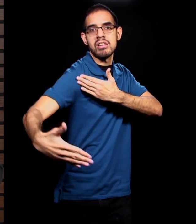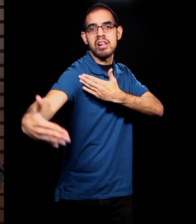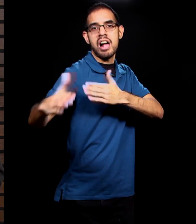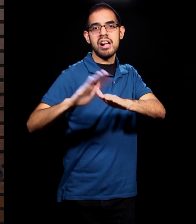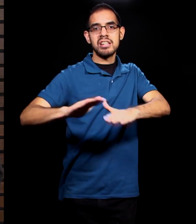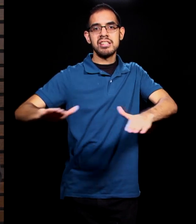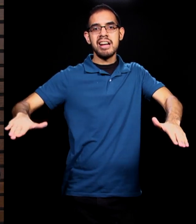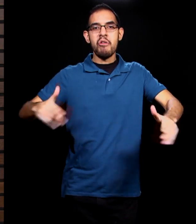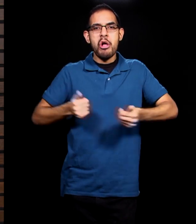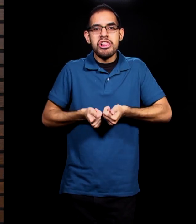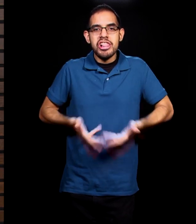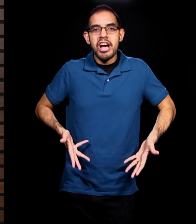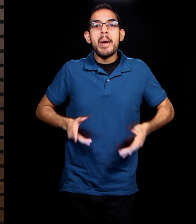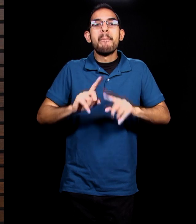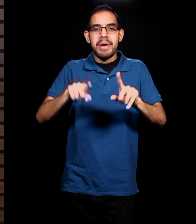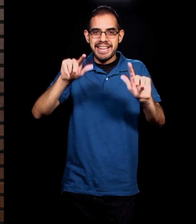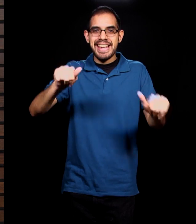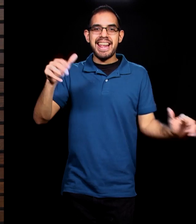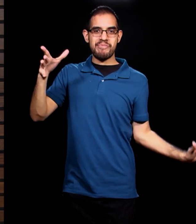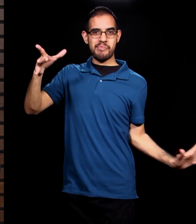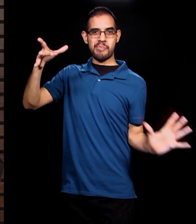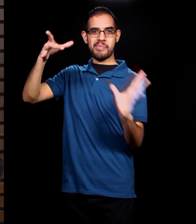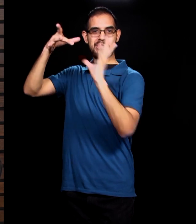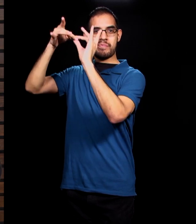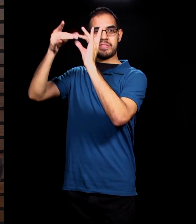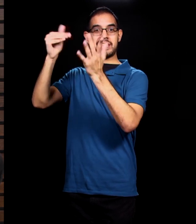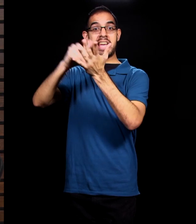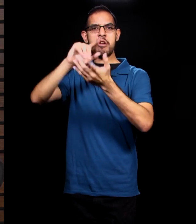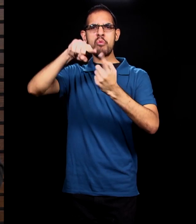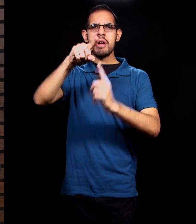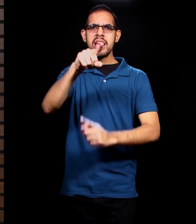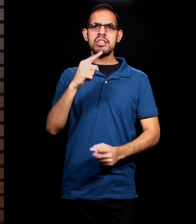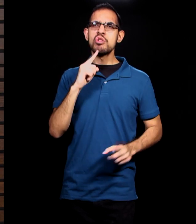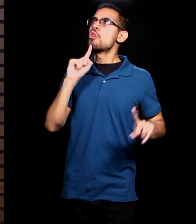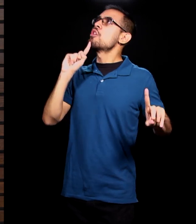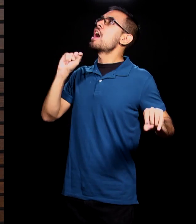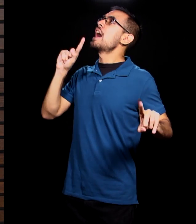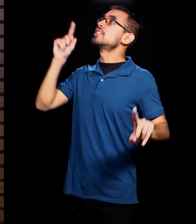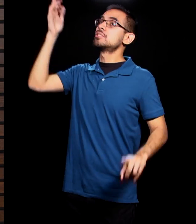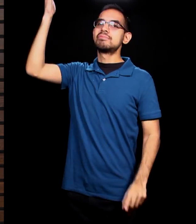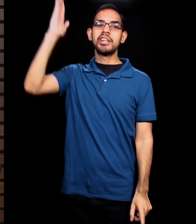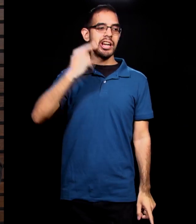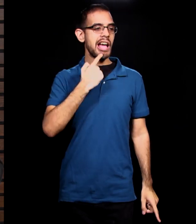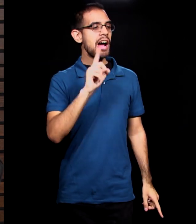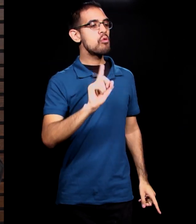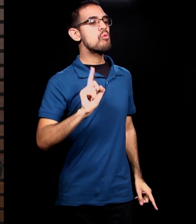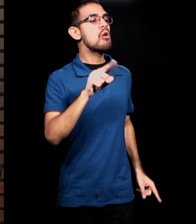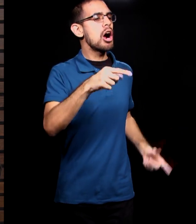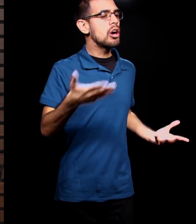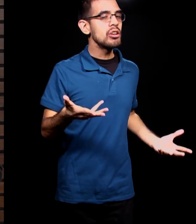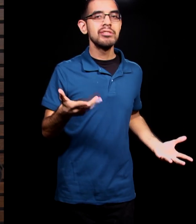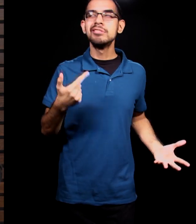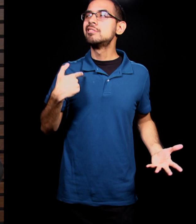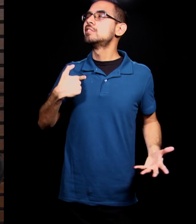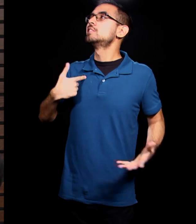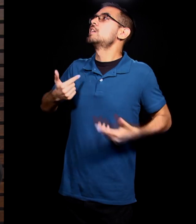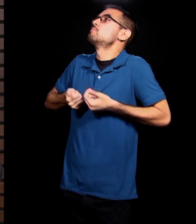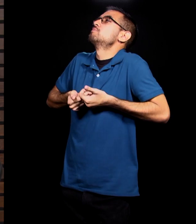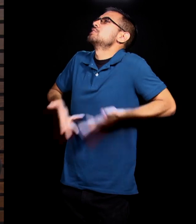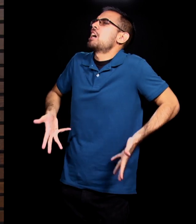be reconciled when we ask, when we answer the question God asks of us, where are you? When we answer, we say, I'm lost in my sin, but I need you. I know you're